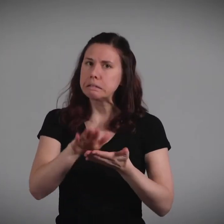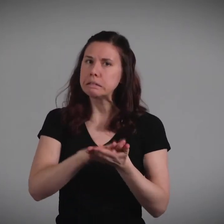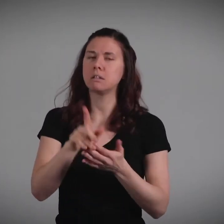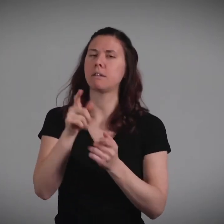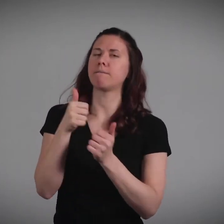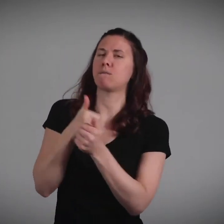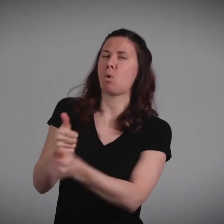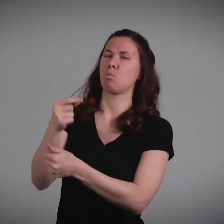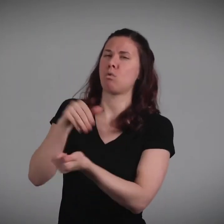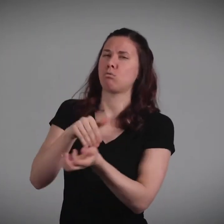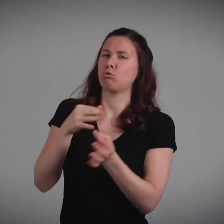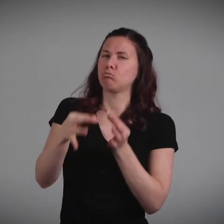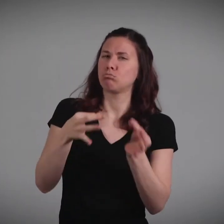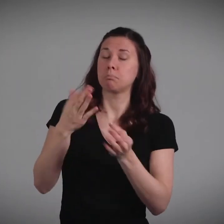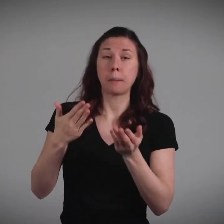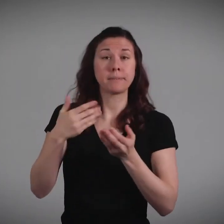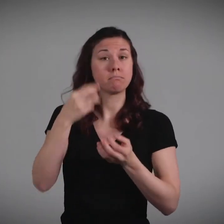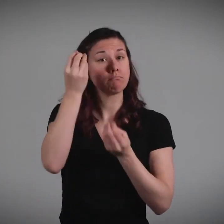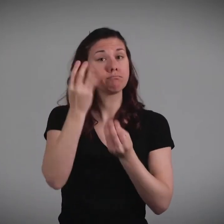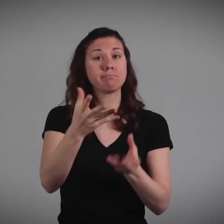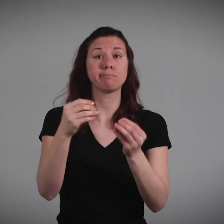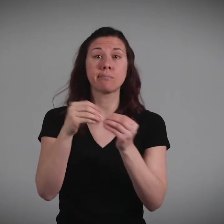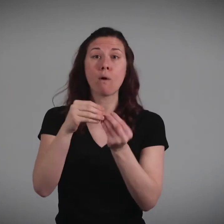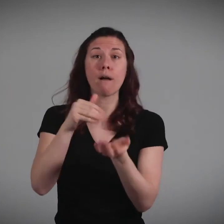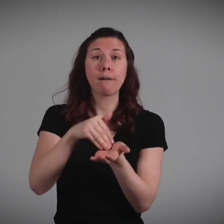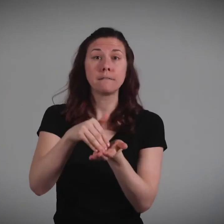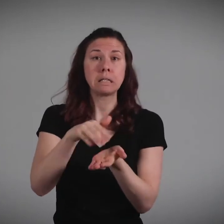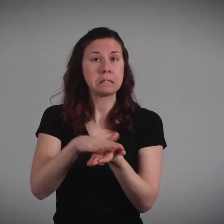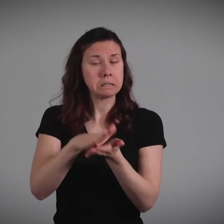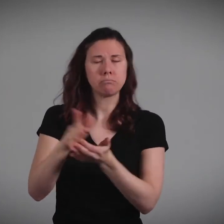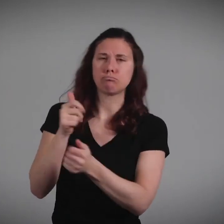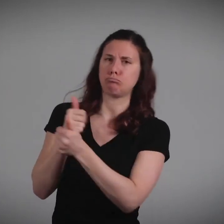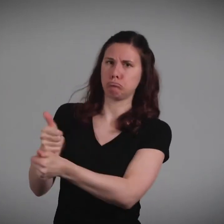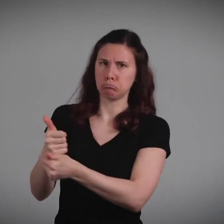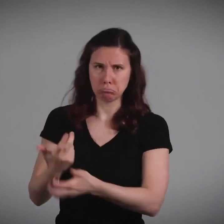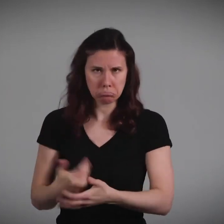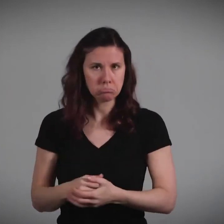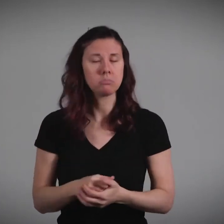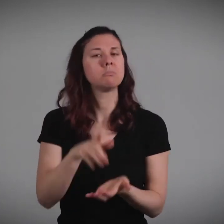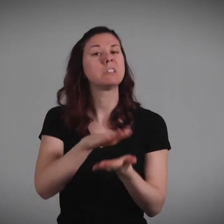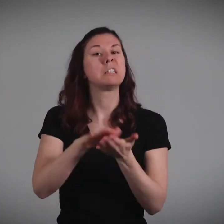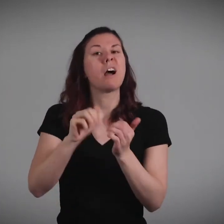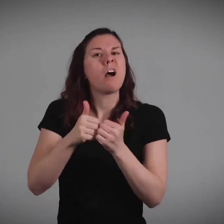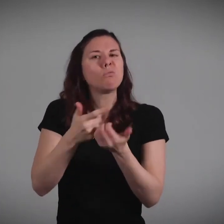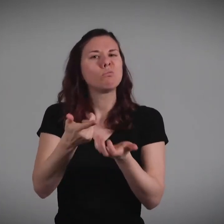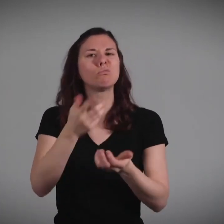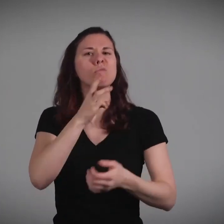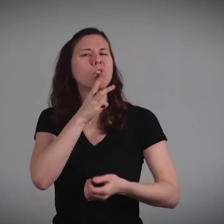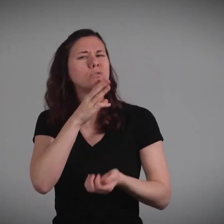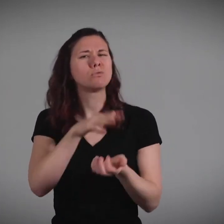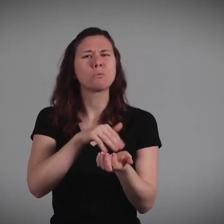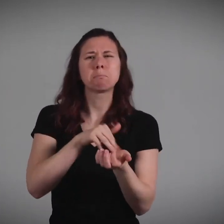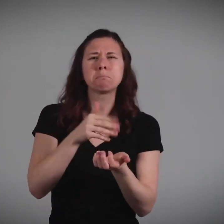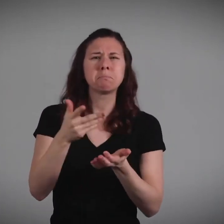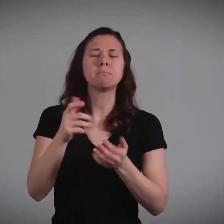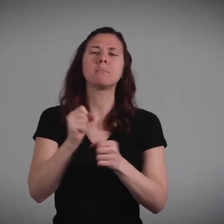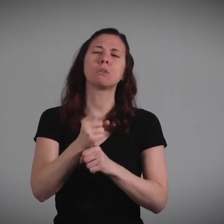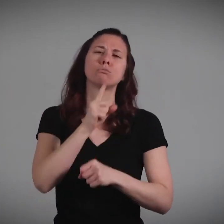Every day, need to make sure the wound is clean and follow the instructions for how often you need to clean it. Clean it with